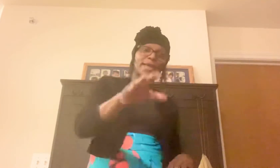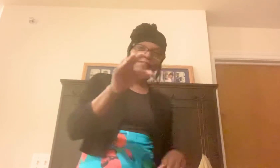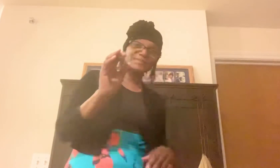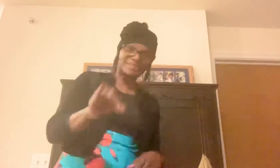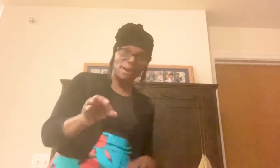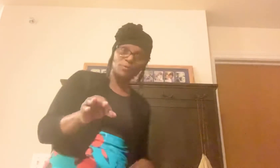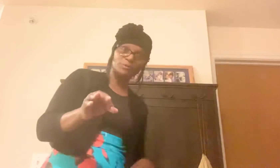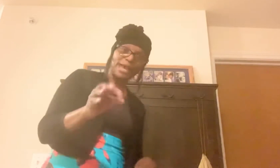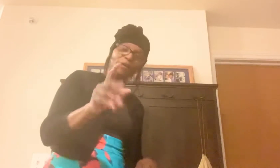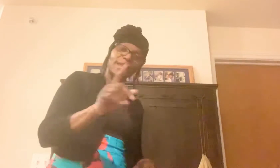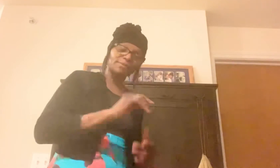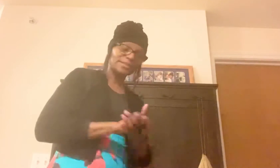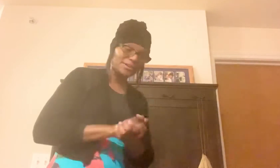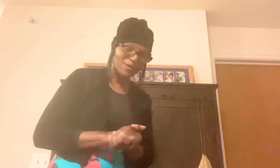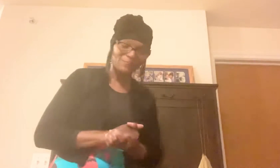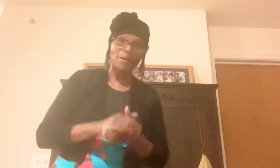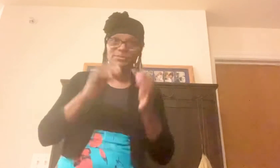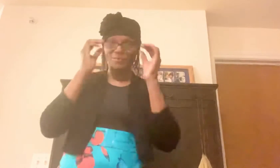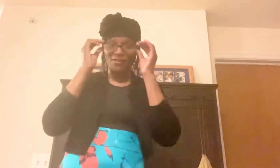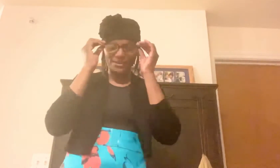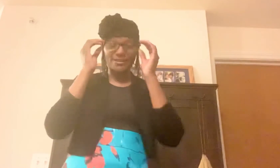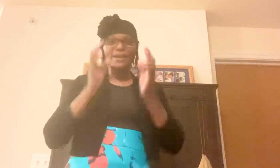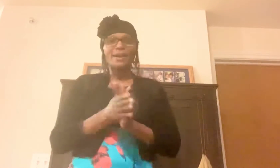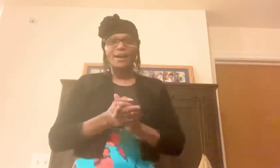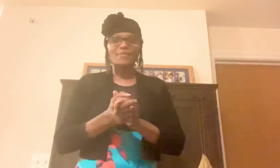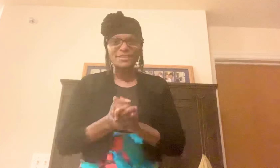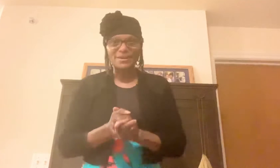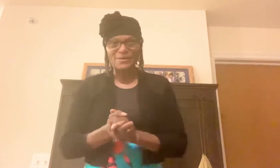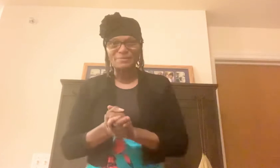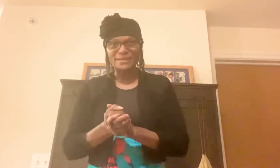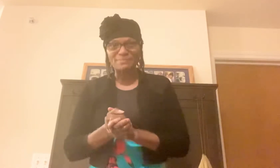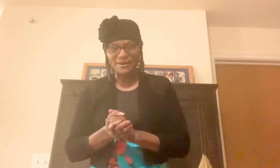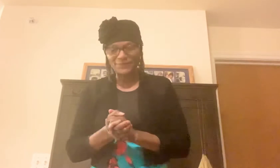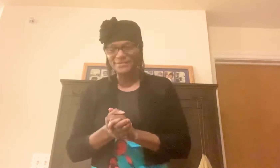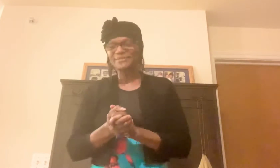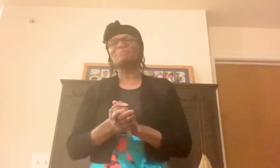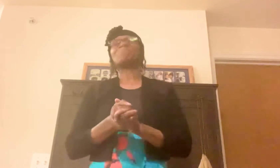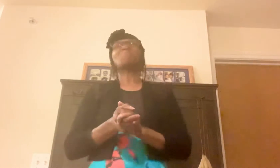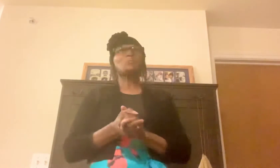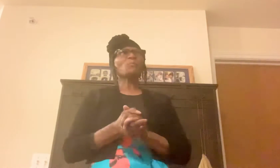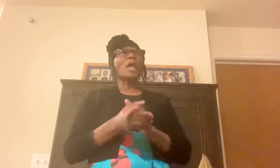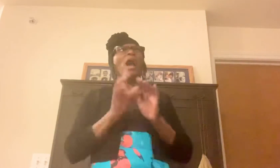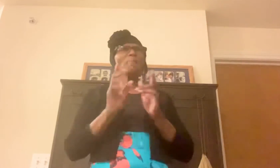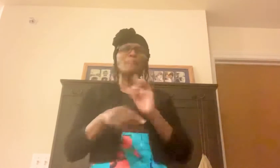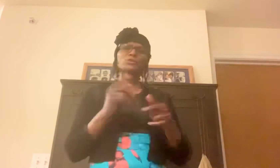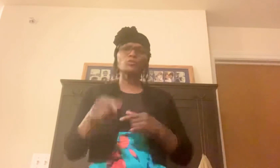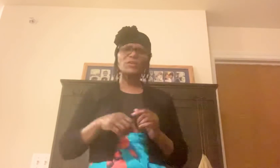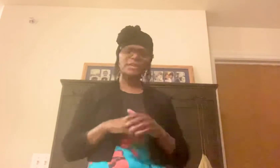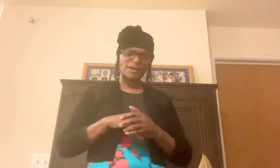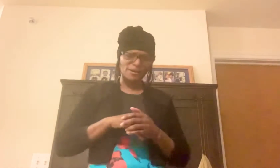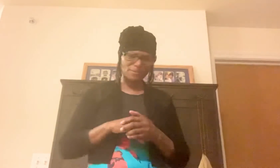having samples out at the um farmer's market of the uh mini muffins i'm gonna do the um